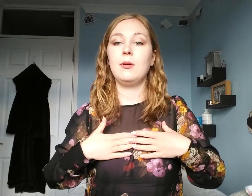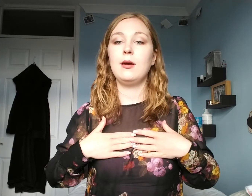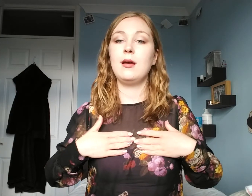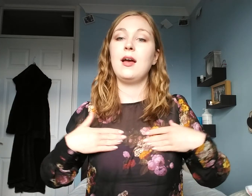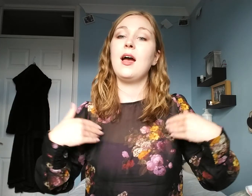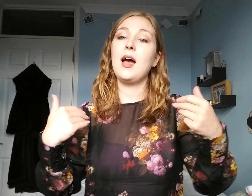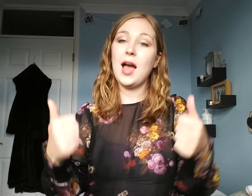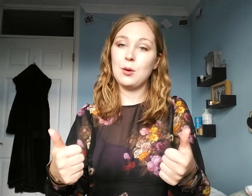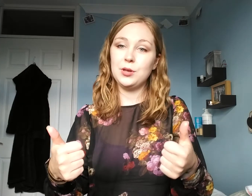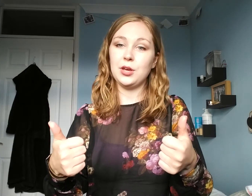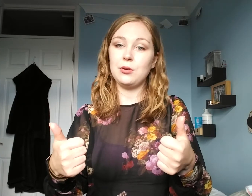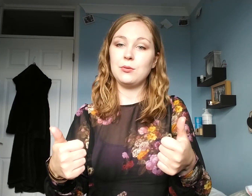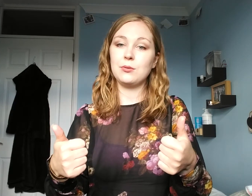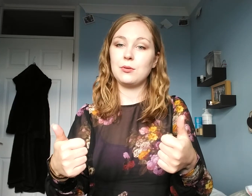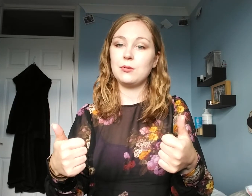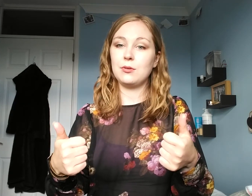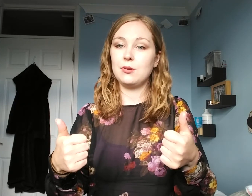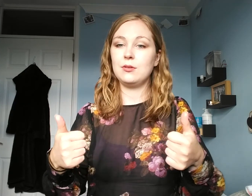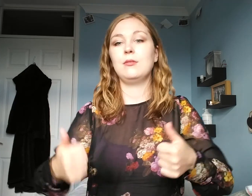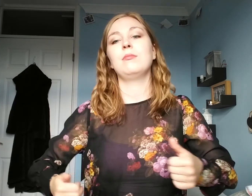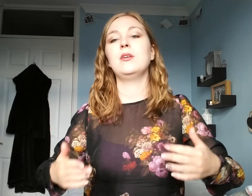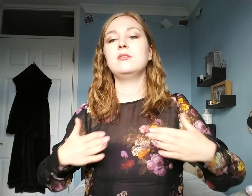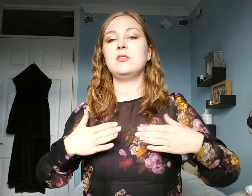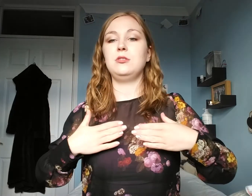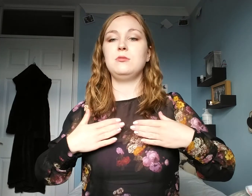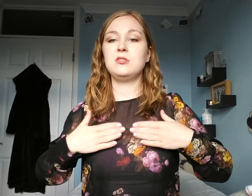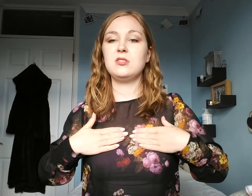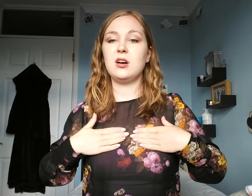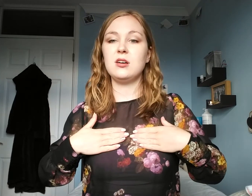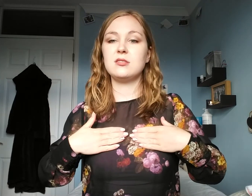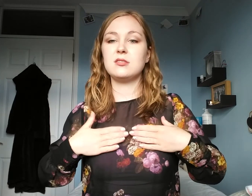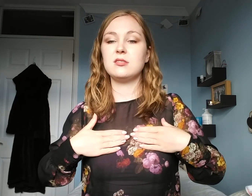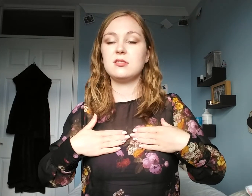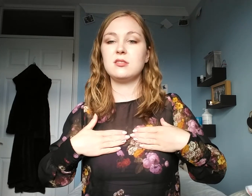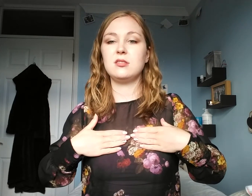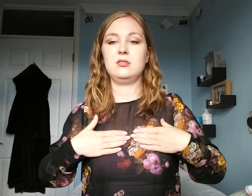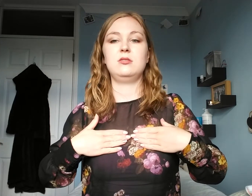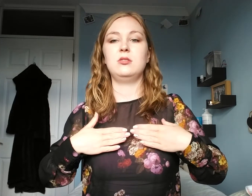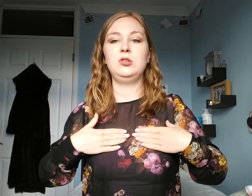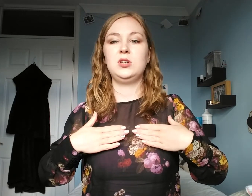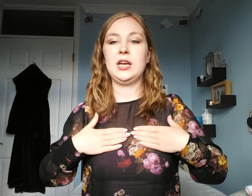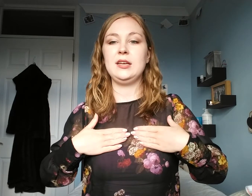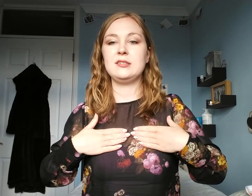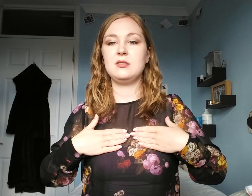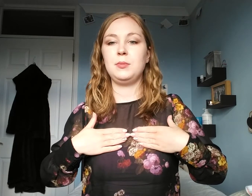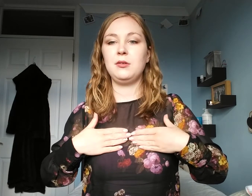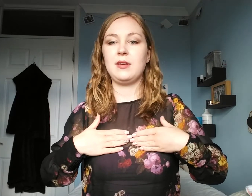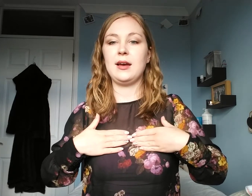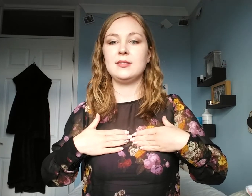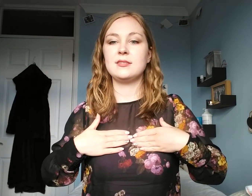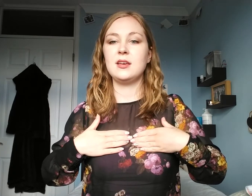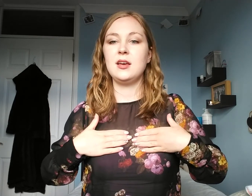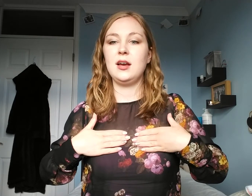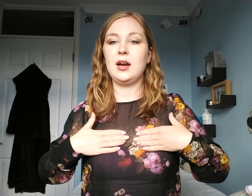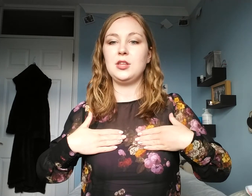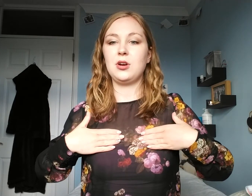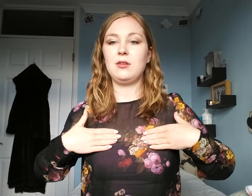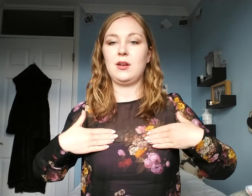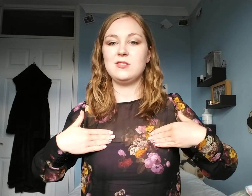how are you? So, you start on your chest, both hands. And you kind of like